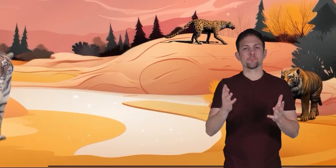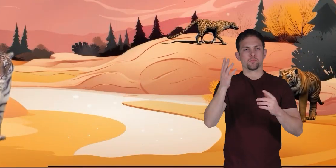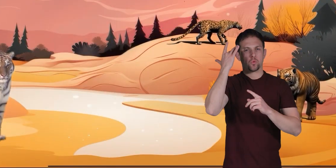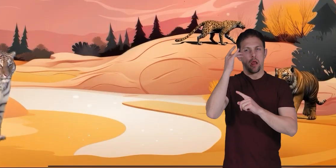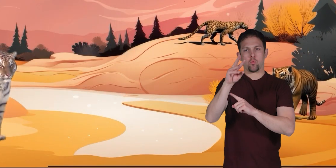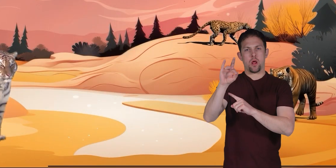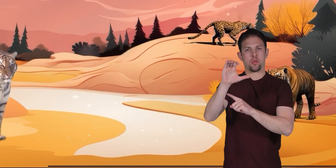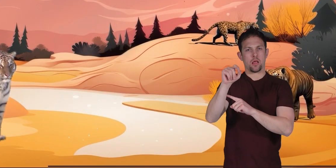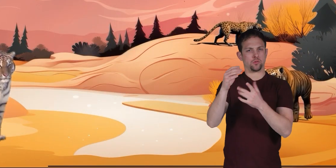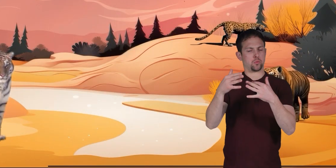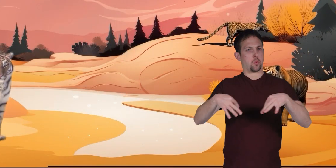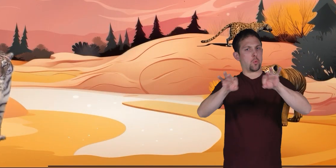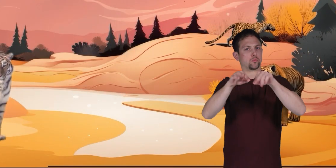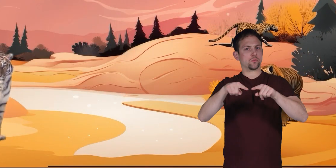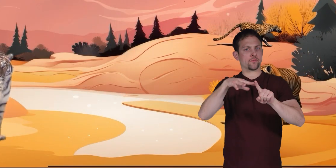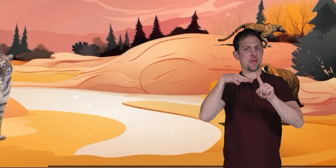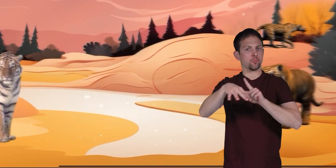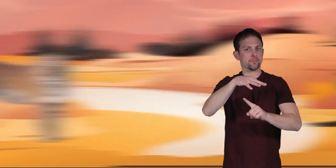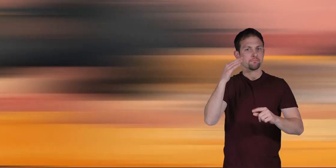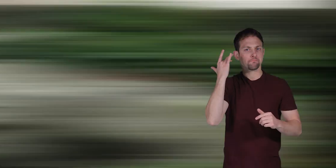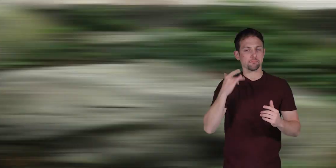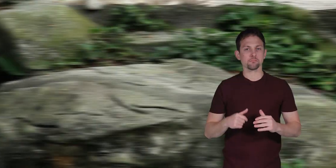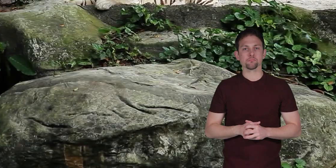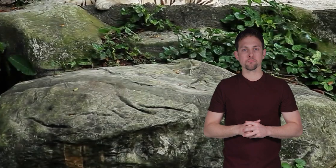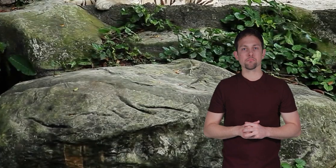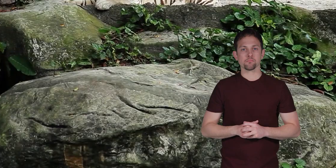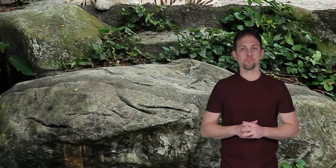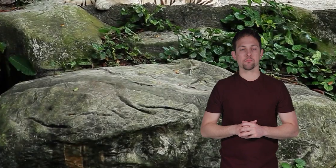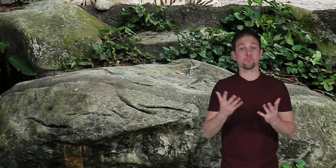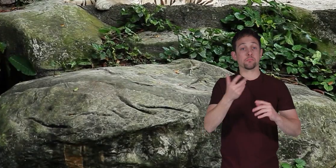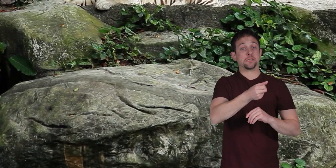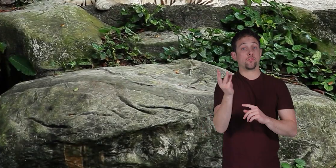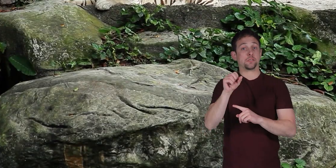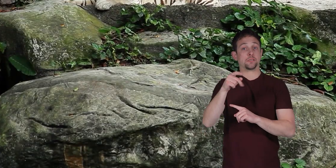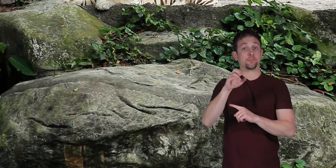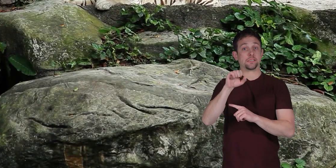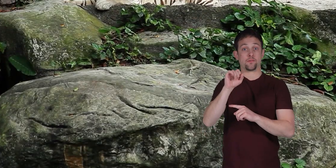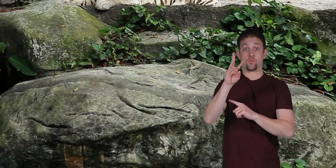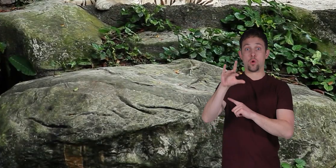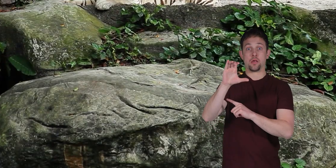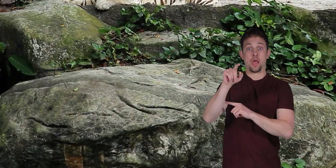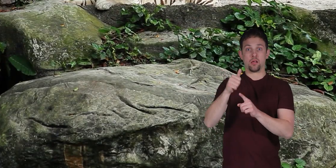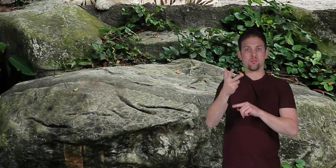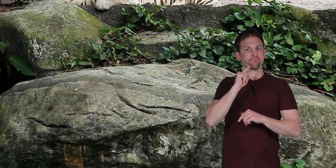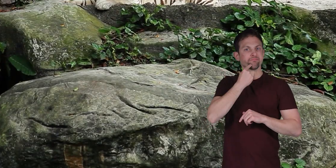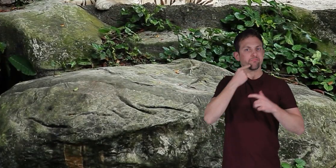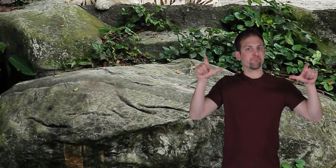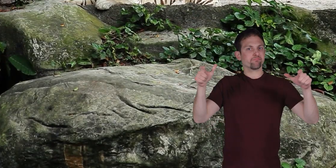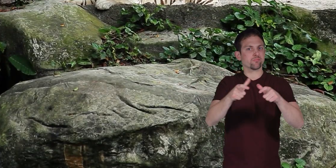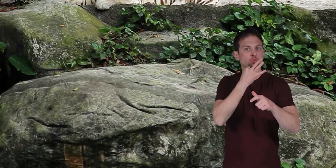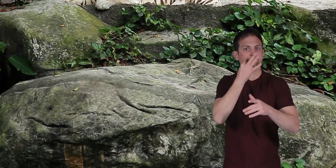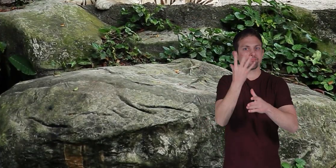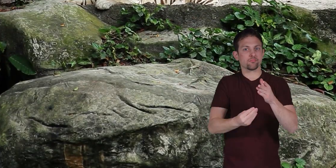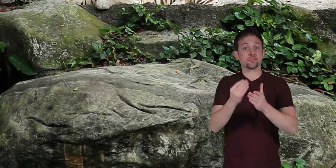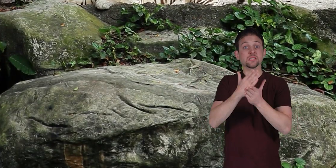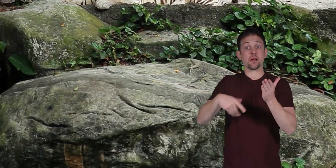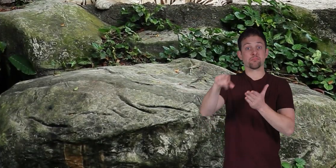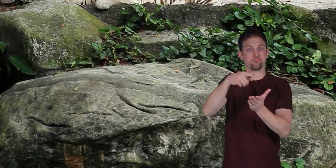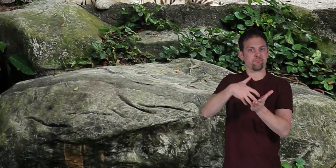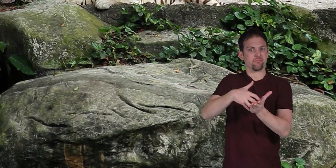wildcats important to the environment? Several species of wildcats are critically endangered, and others are vulnerable or near